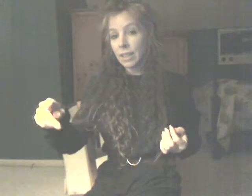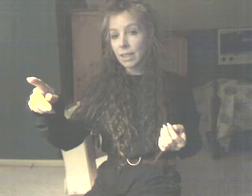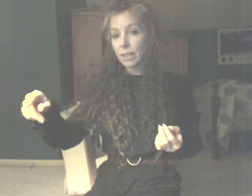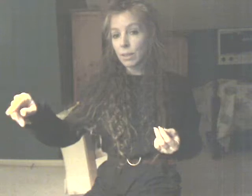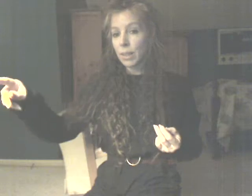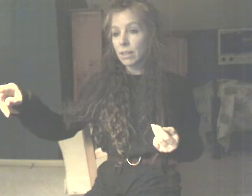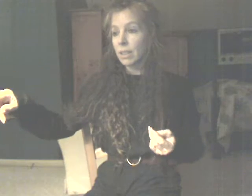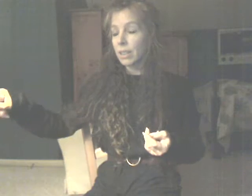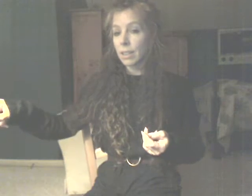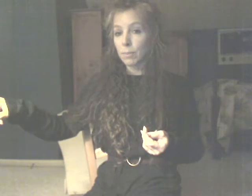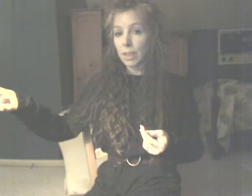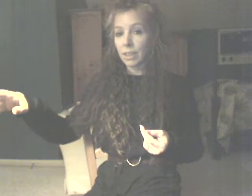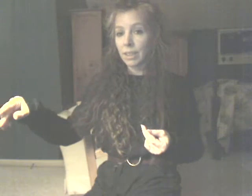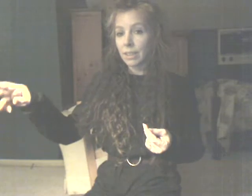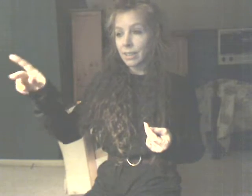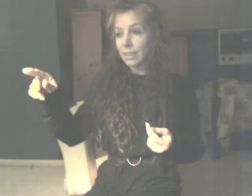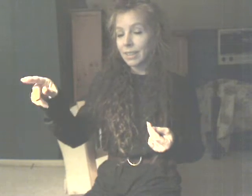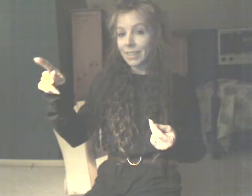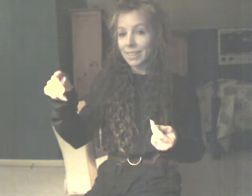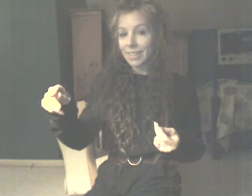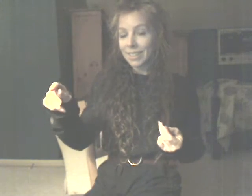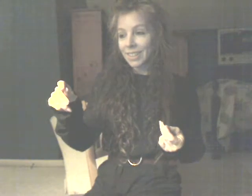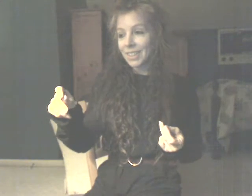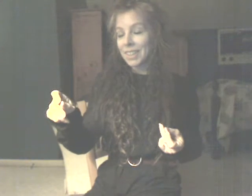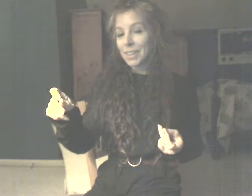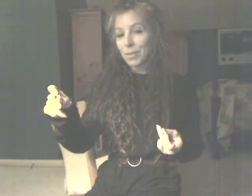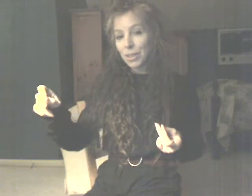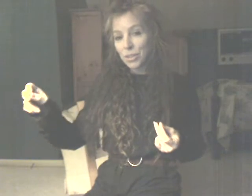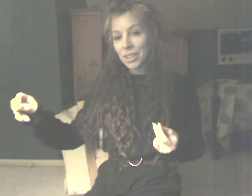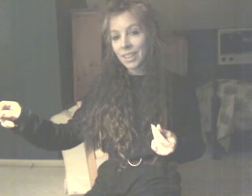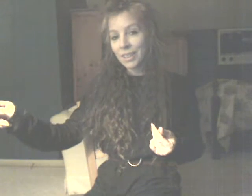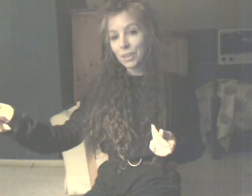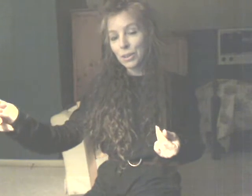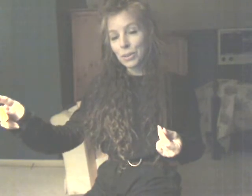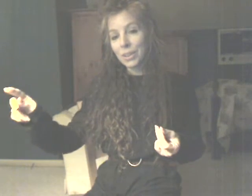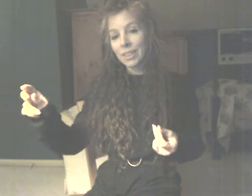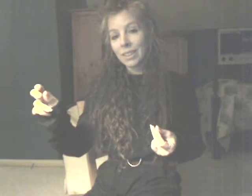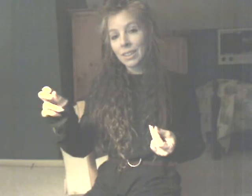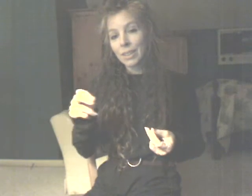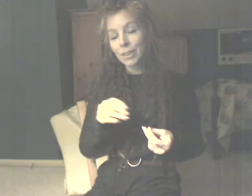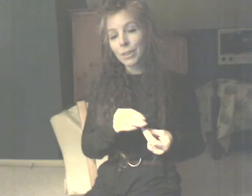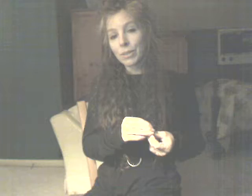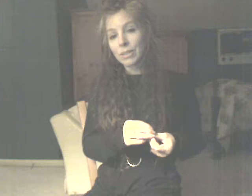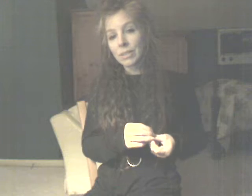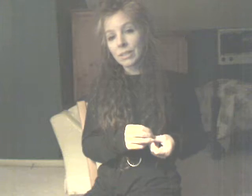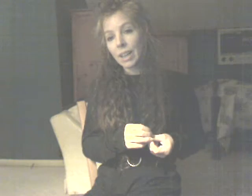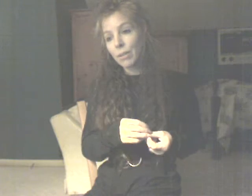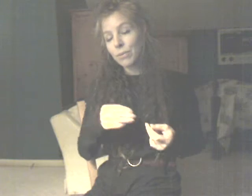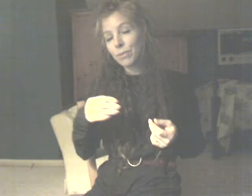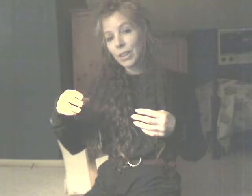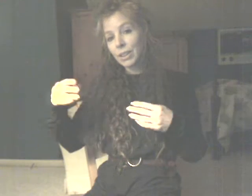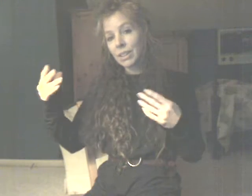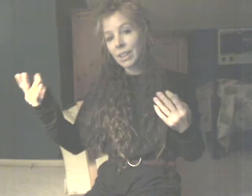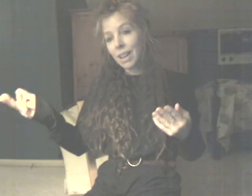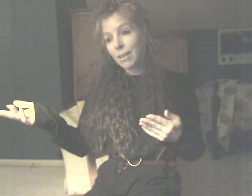around cynicism, doesn't it? Huh. The cynic in you, you know. How far is love